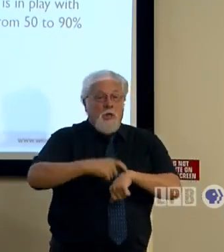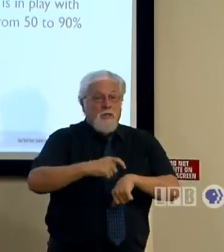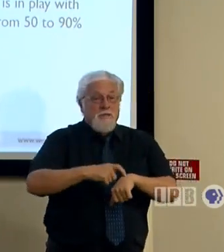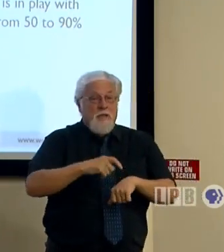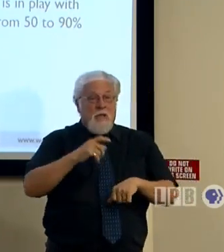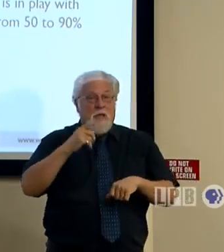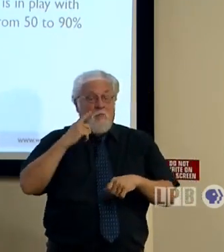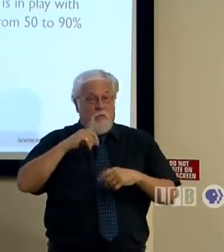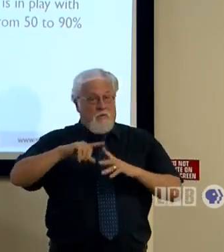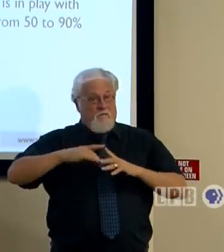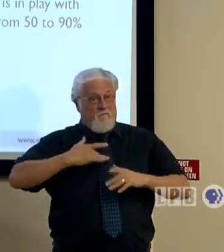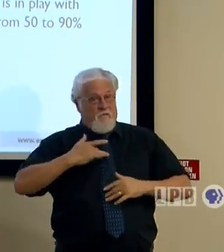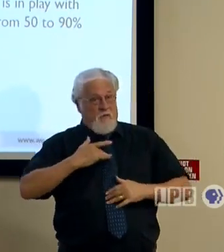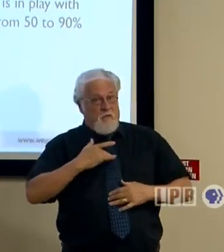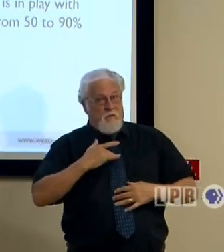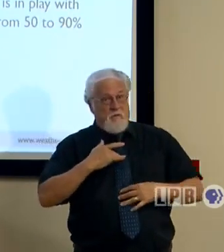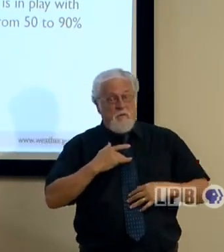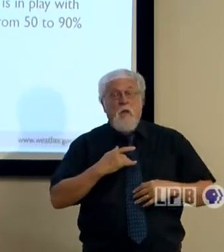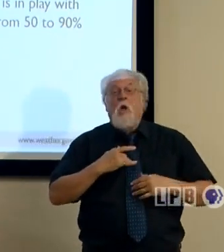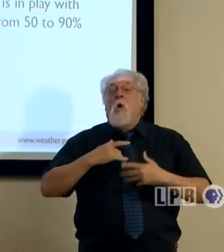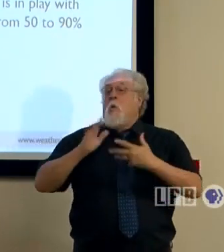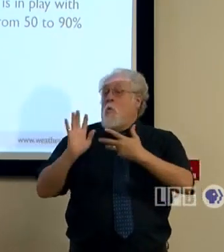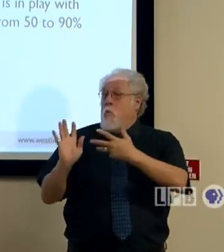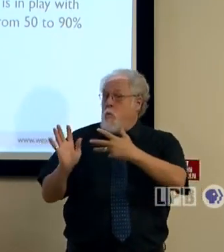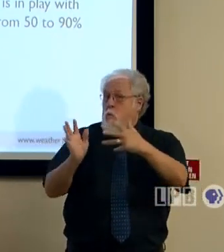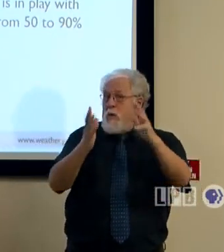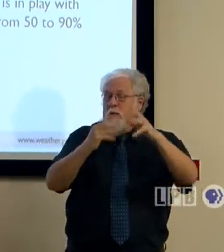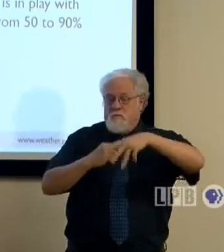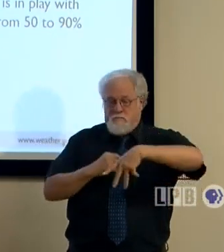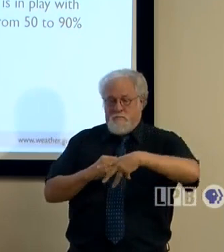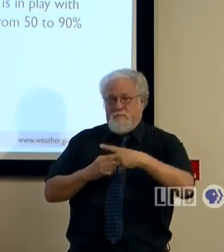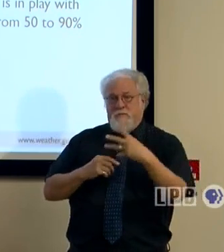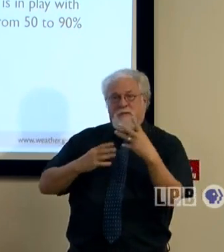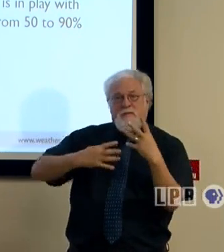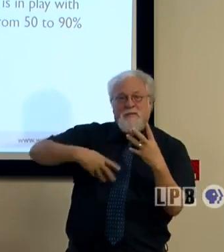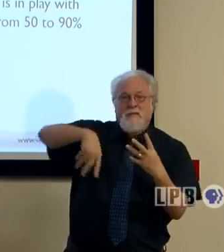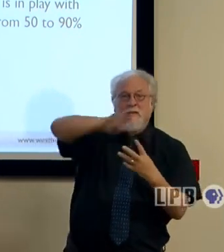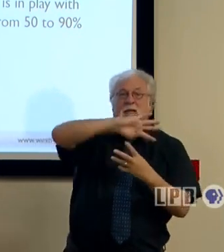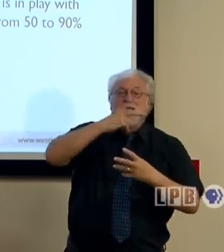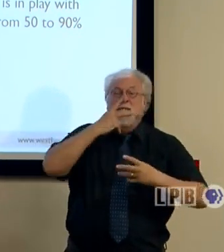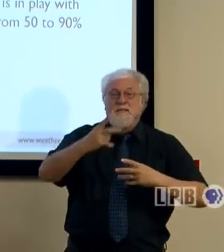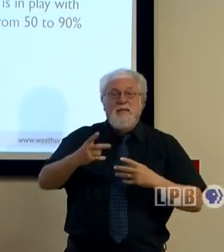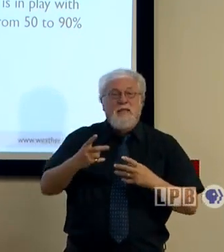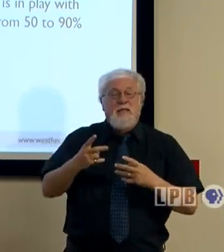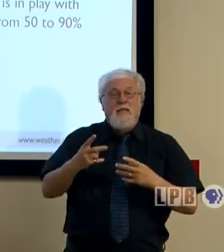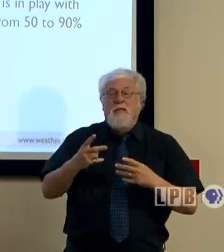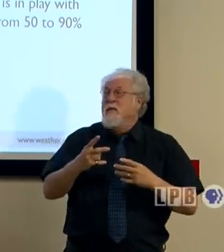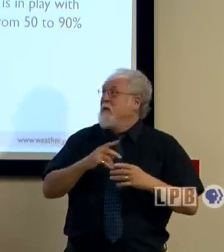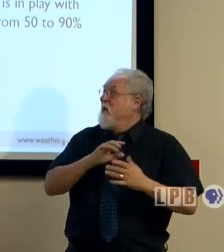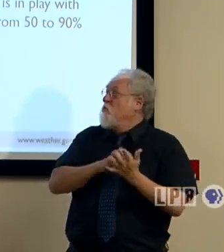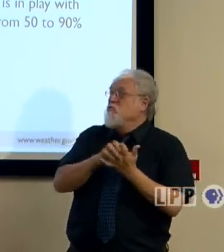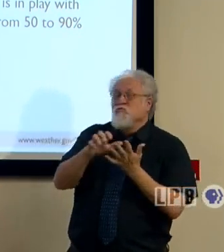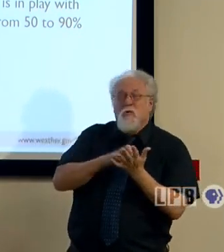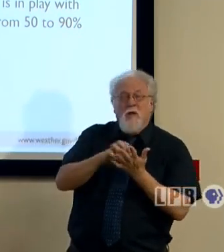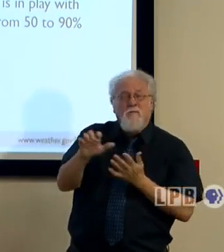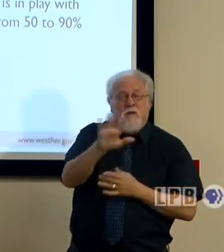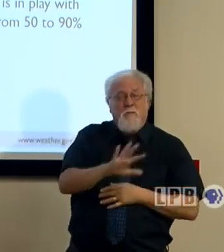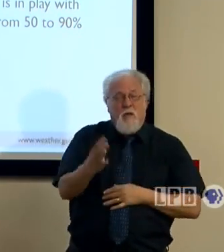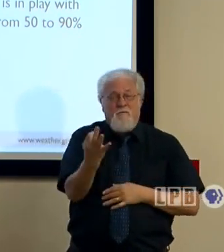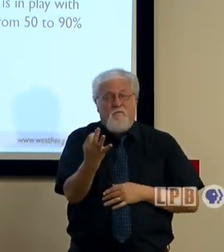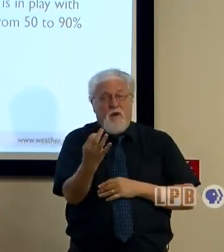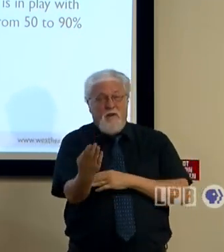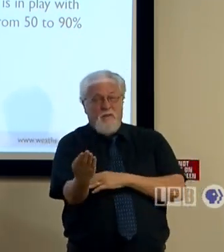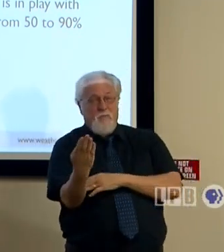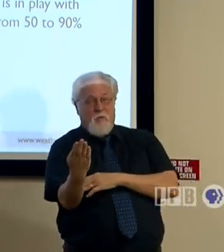impacts could start? Well, when it comes for the winds, you can see the earliest time here right now shows roughly about Friday